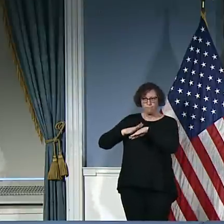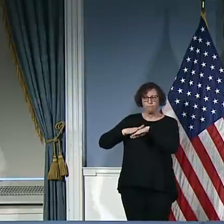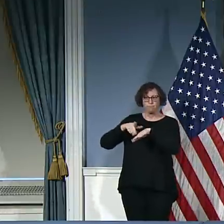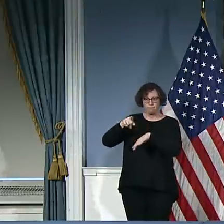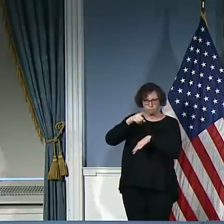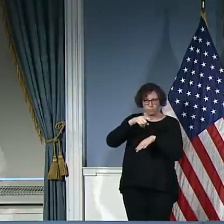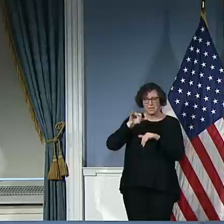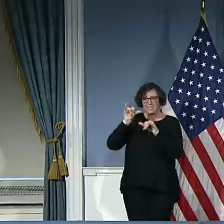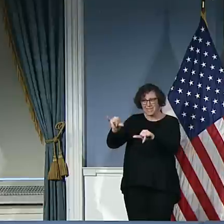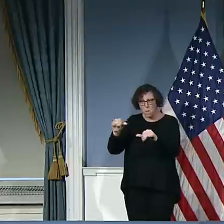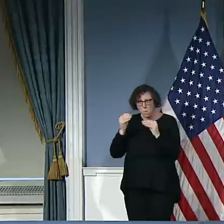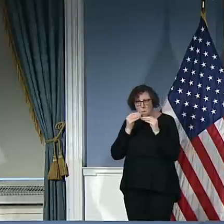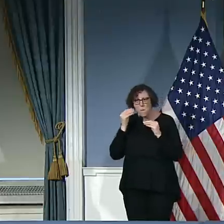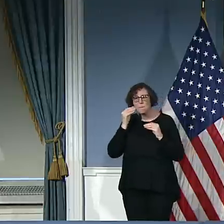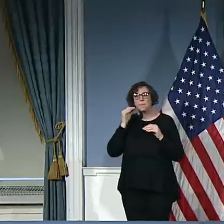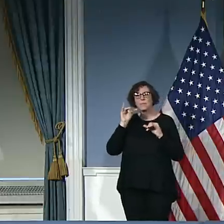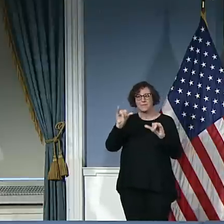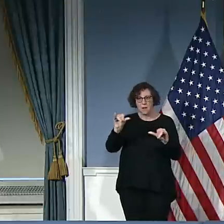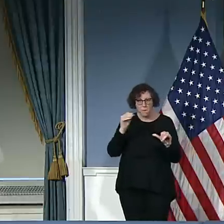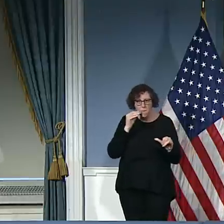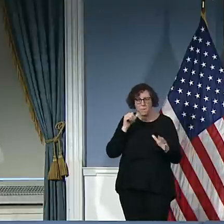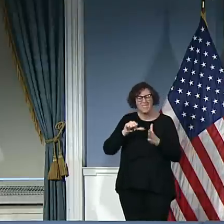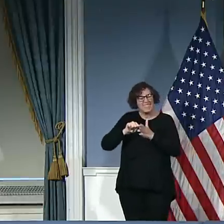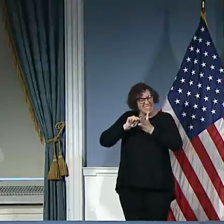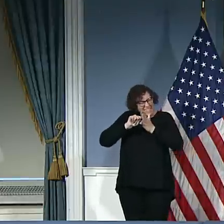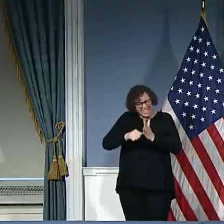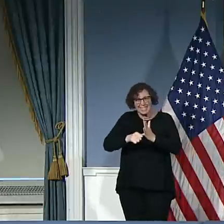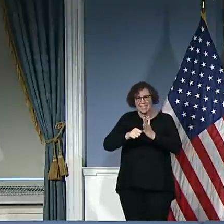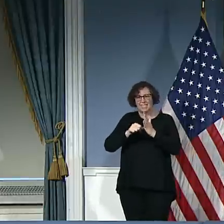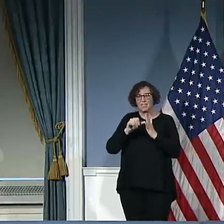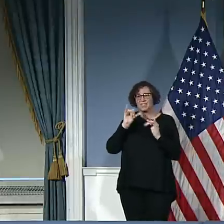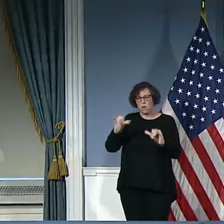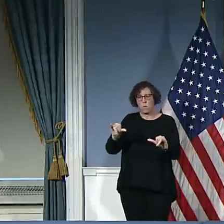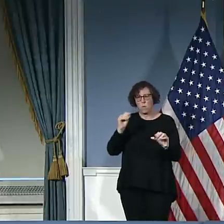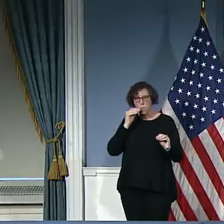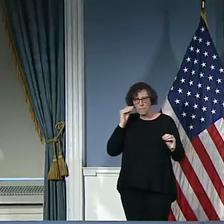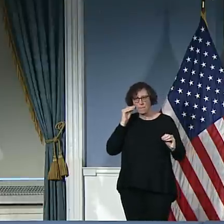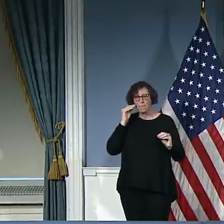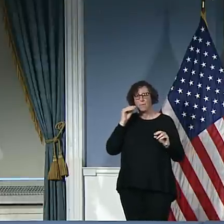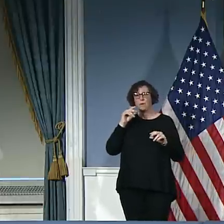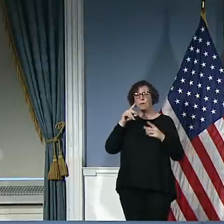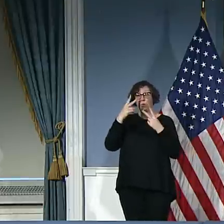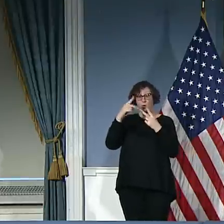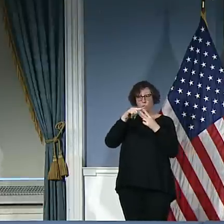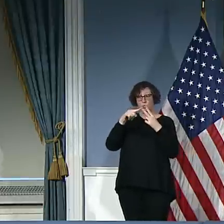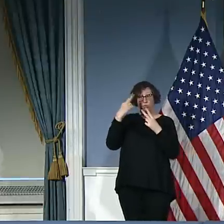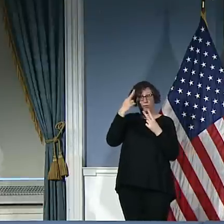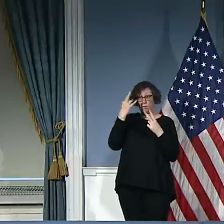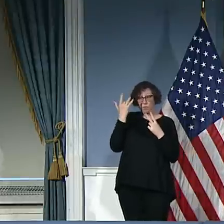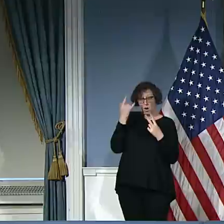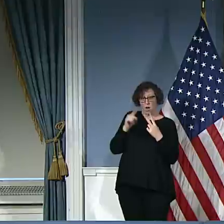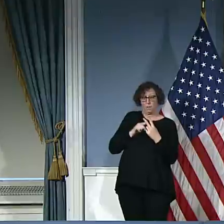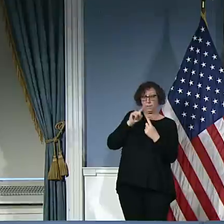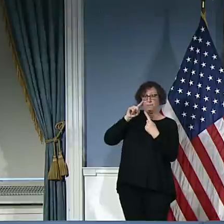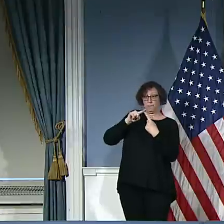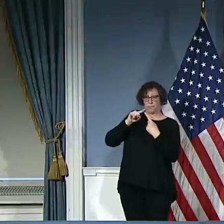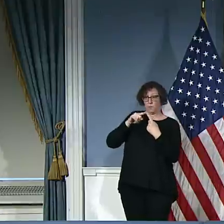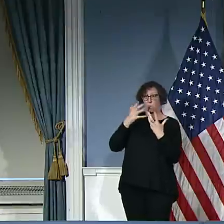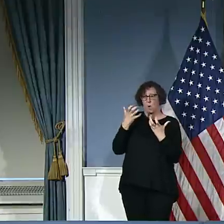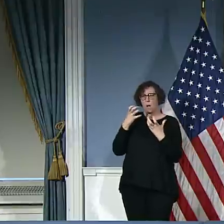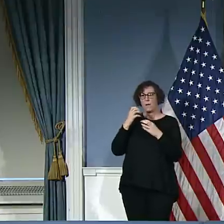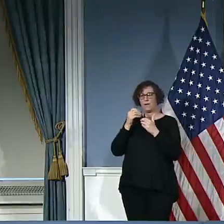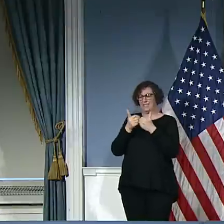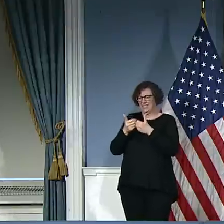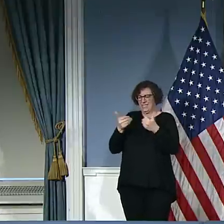two reasons. One is we want to make sure that people are socially distancing. The other one is we want to maintain the